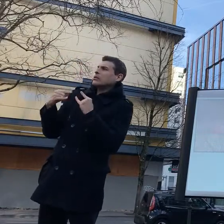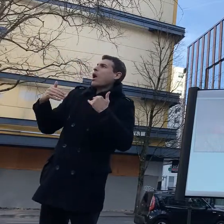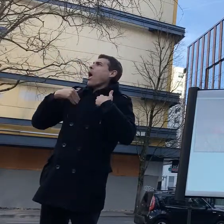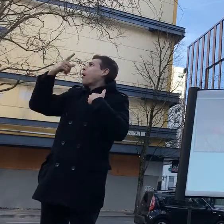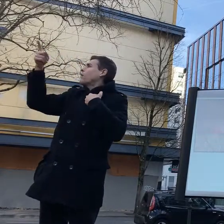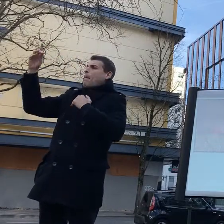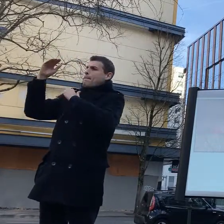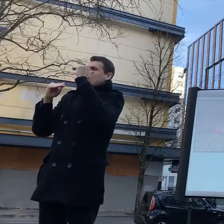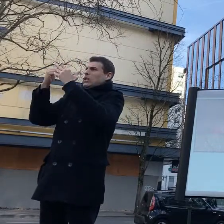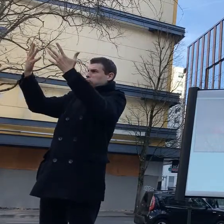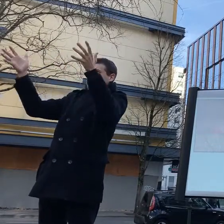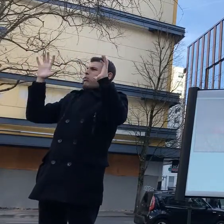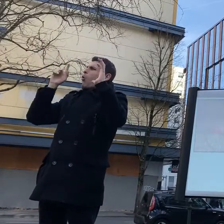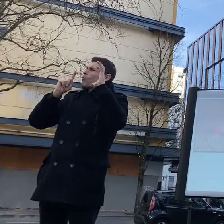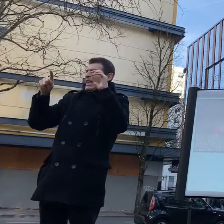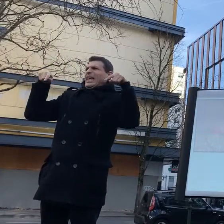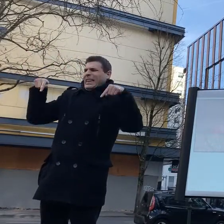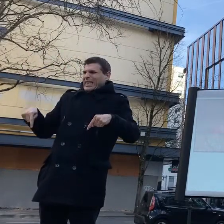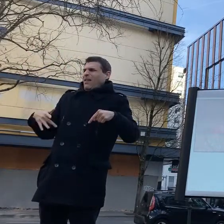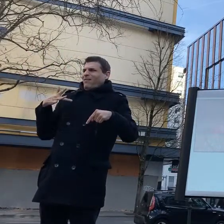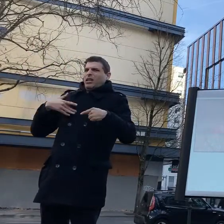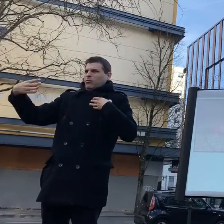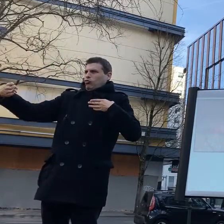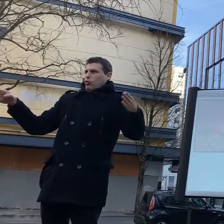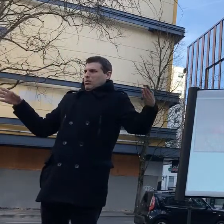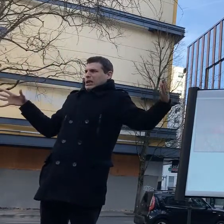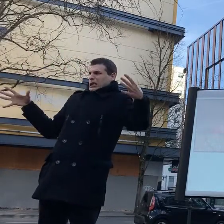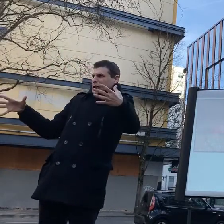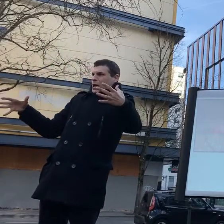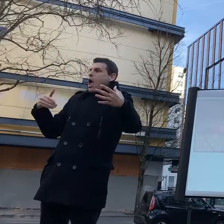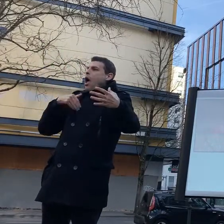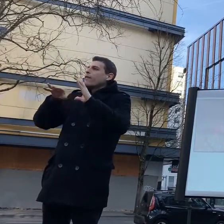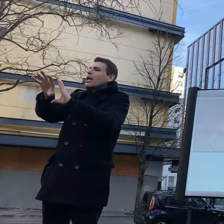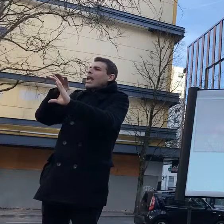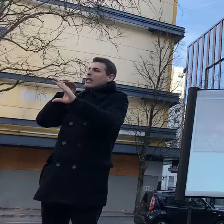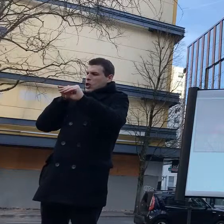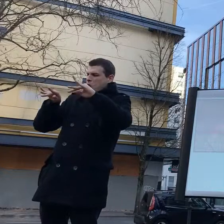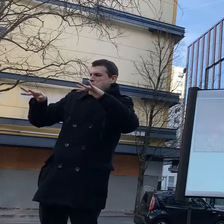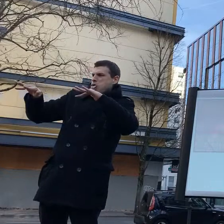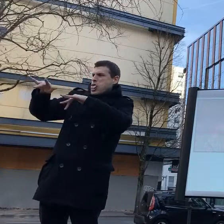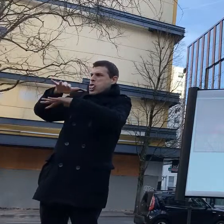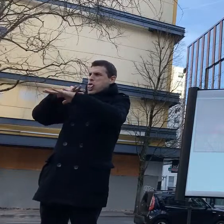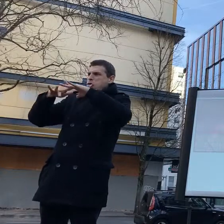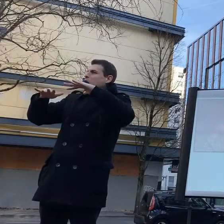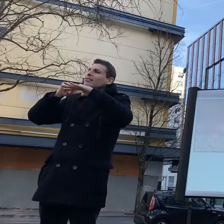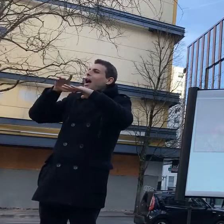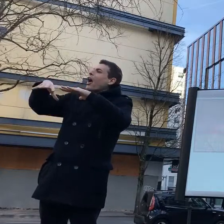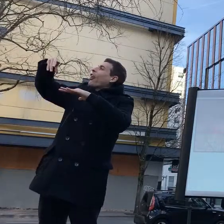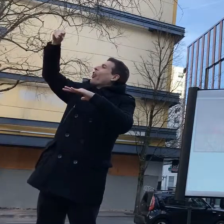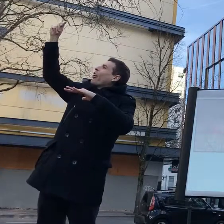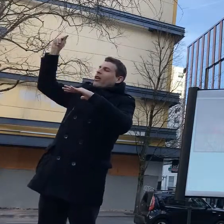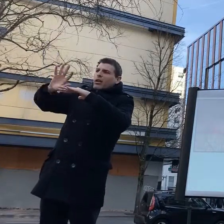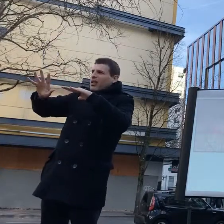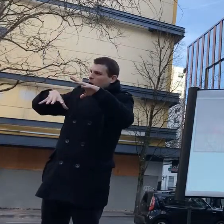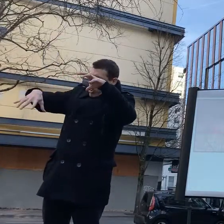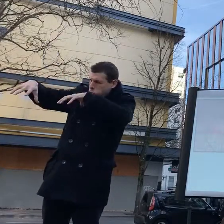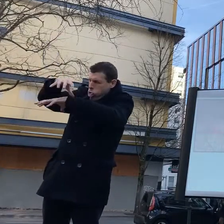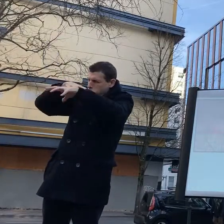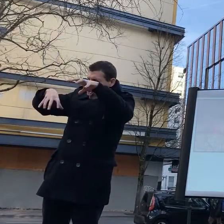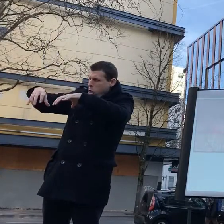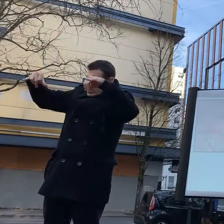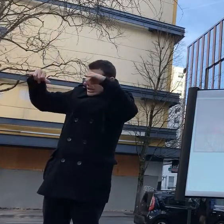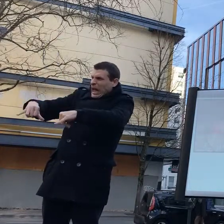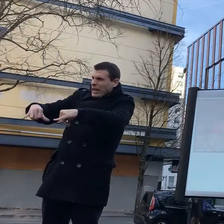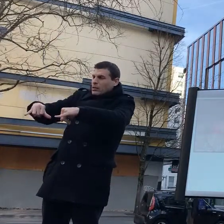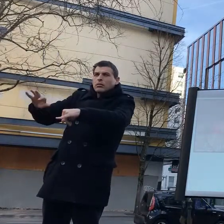agents just walking back into the garage for no reason they throw the fifth in a string of five in a block of these grenades